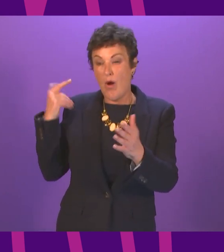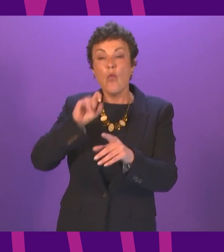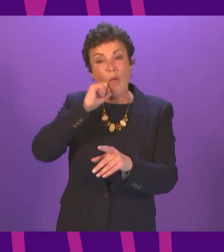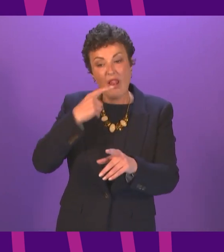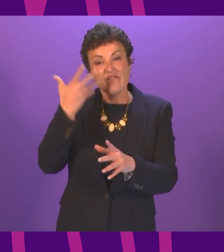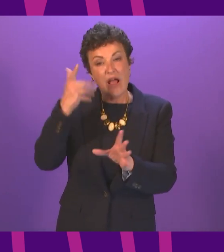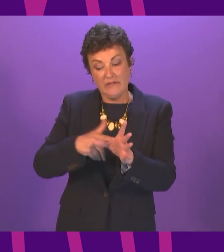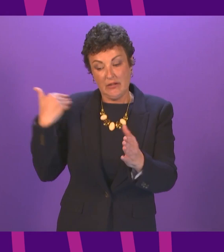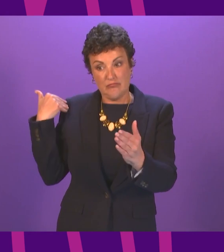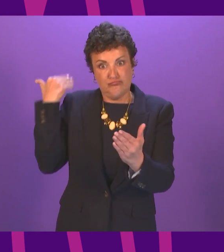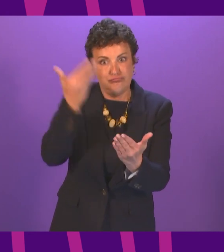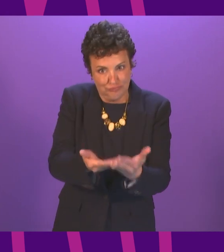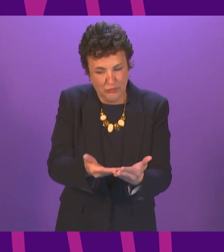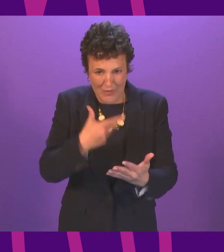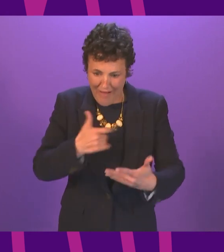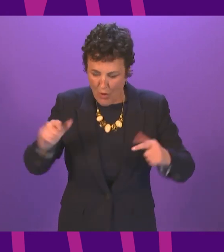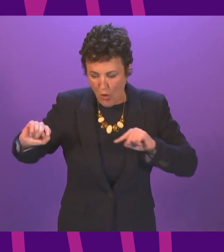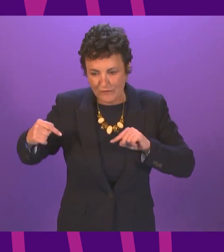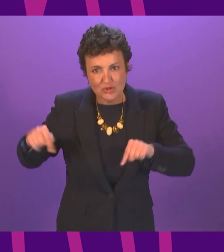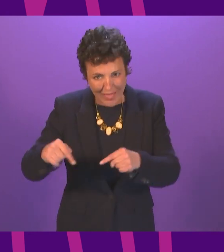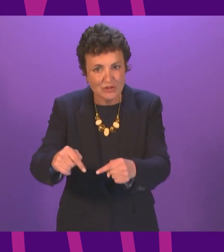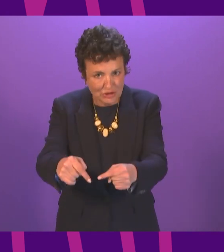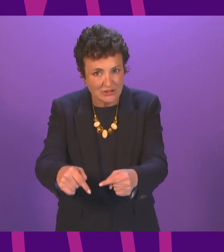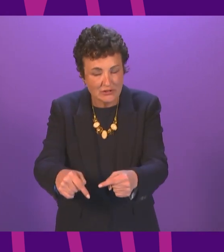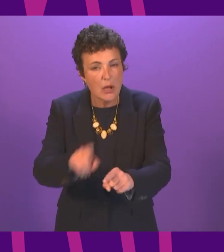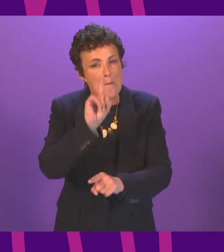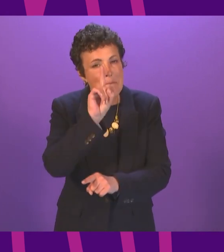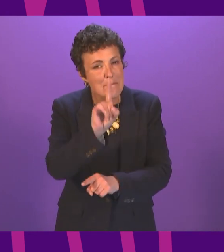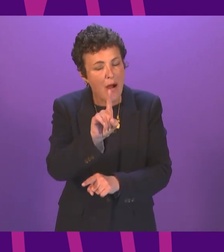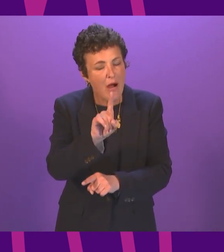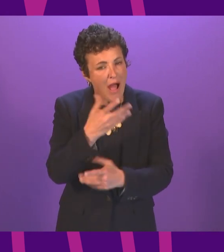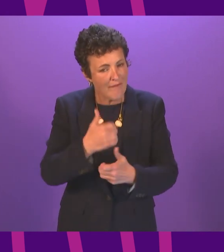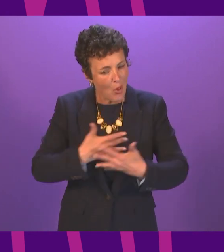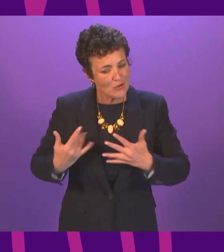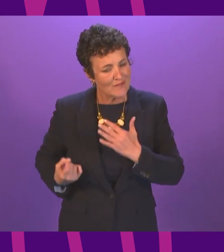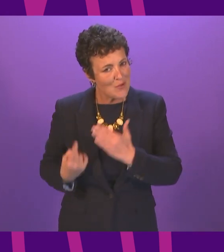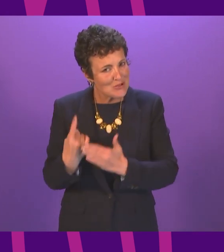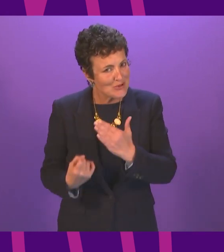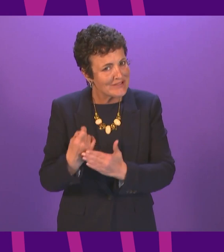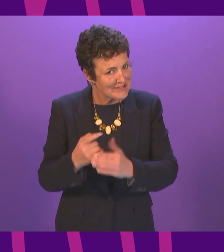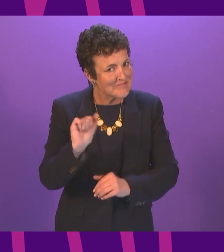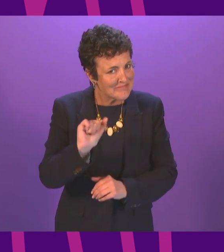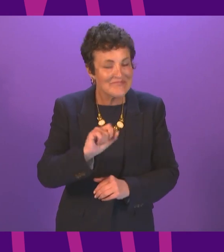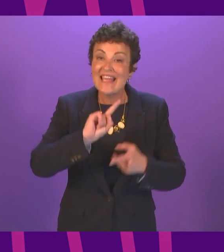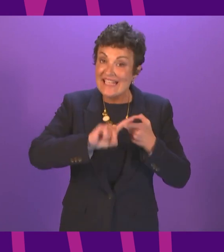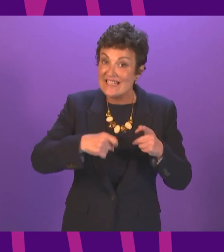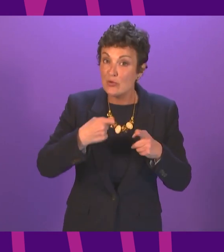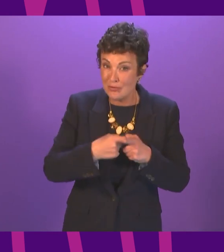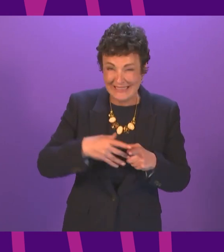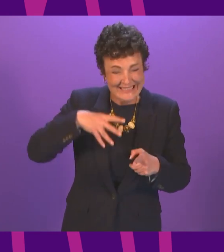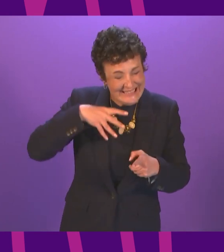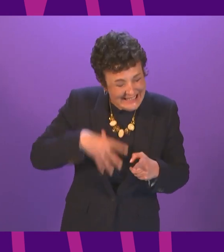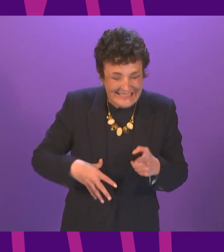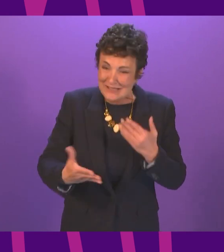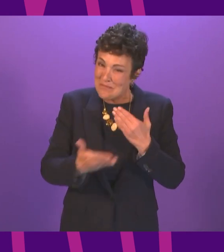have so many challenges to face up to but we also have many opportunities East Goldbride needs more social